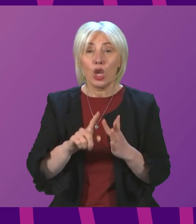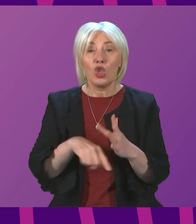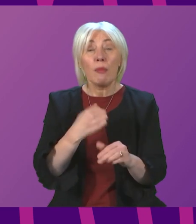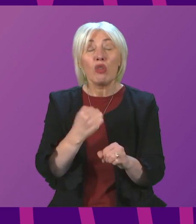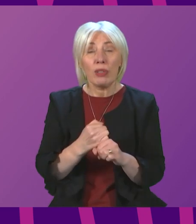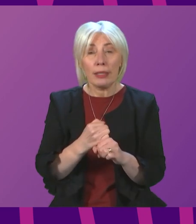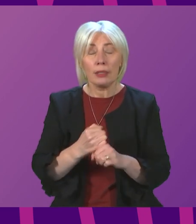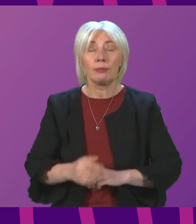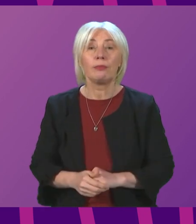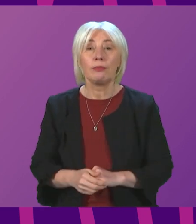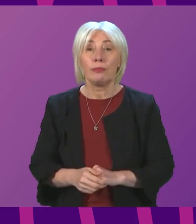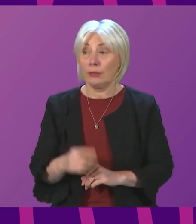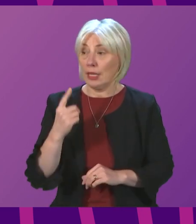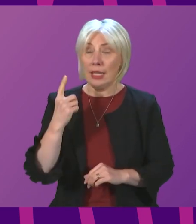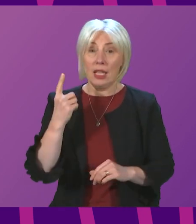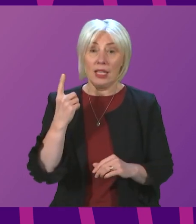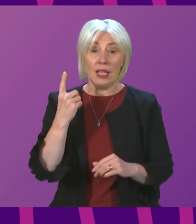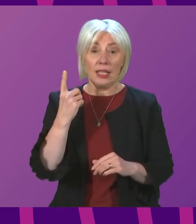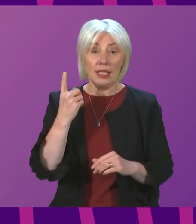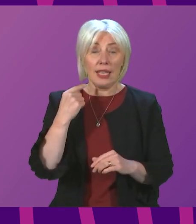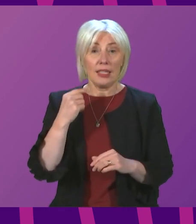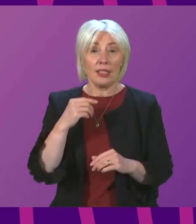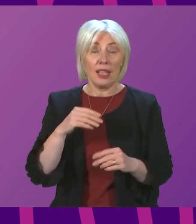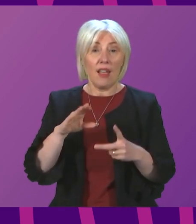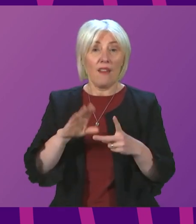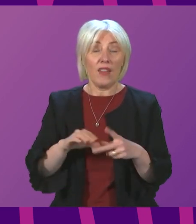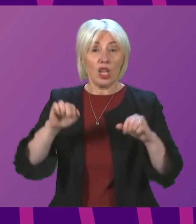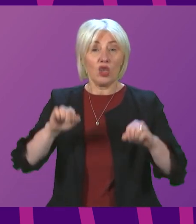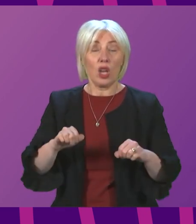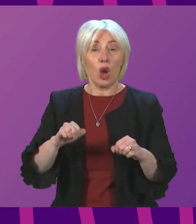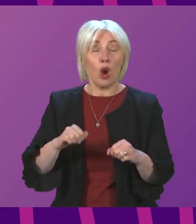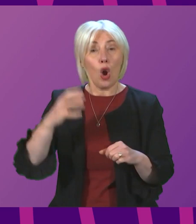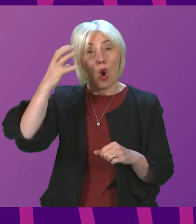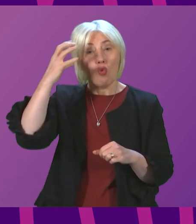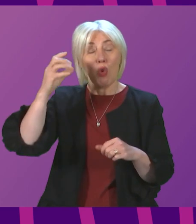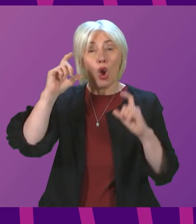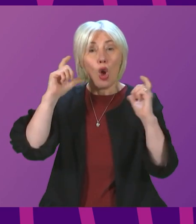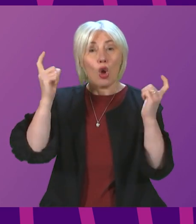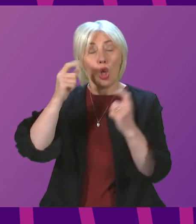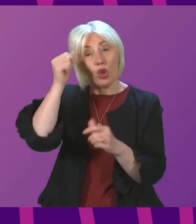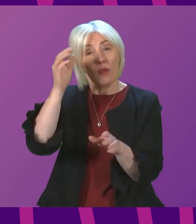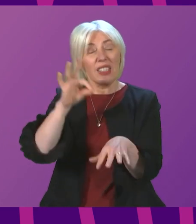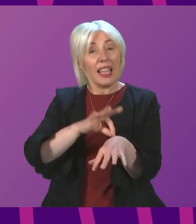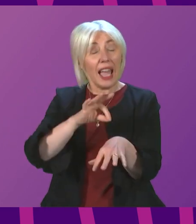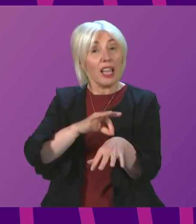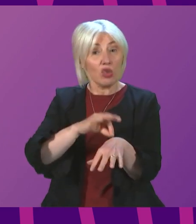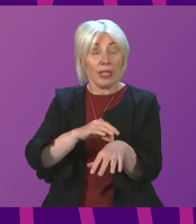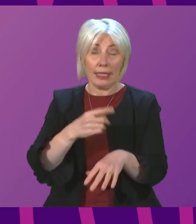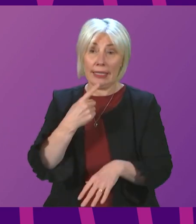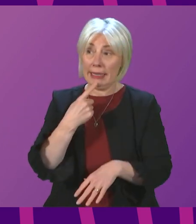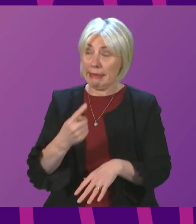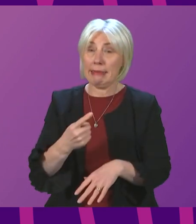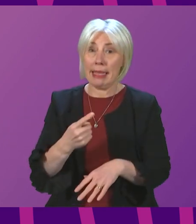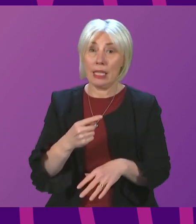Thank you. Yesterday, Dr Jane Morris, Vice Chair of the Royal College of Psychiatrists in Scotland reminded us that whilst COVID restrictions